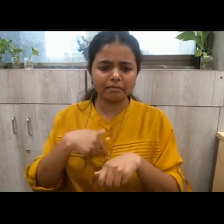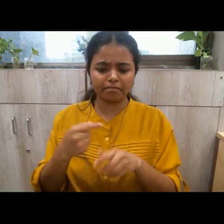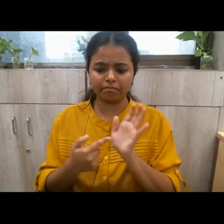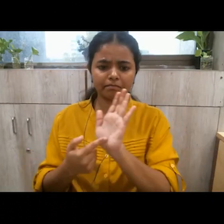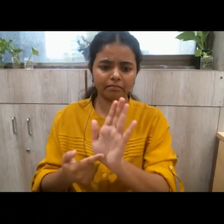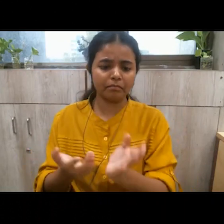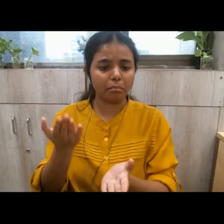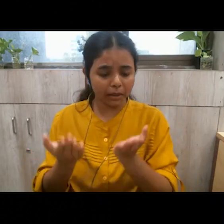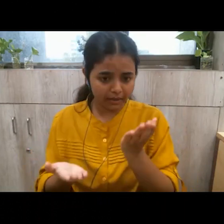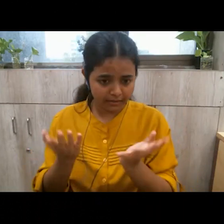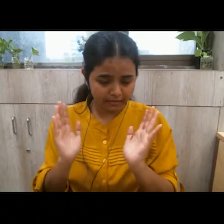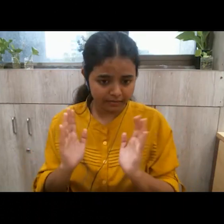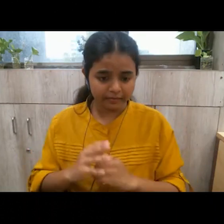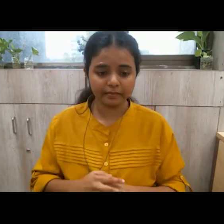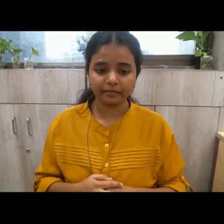for the